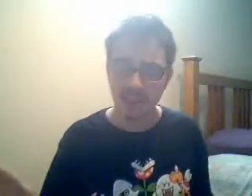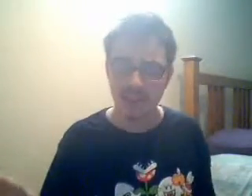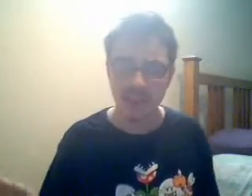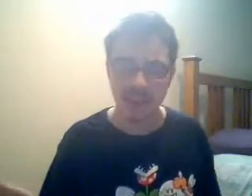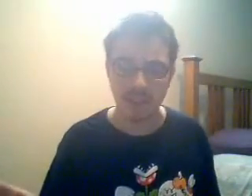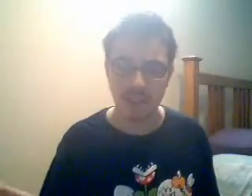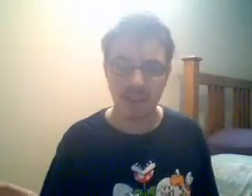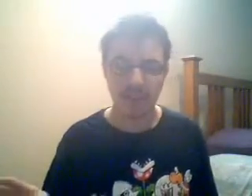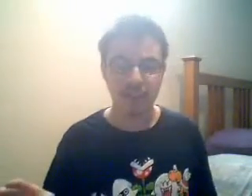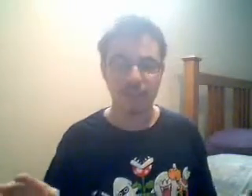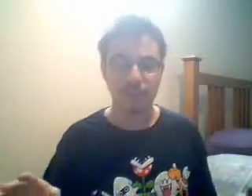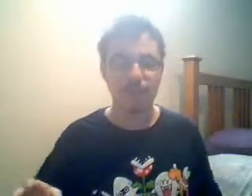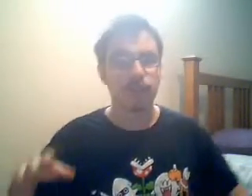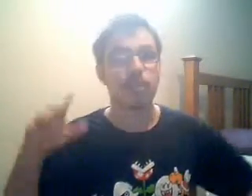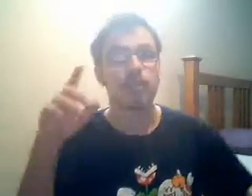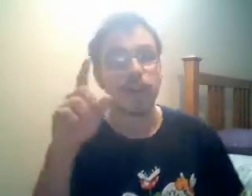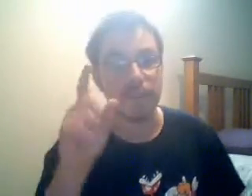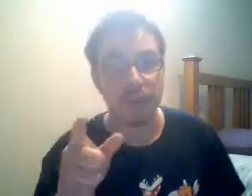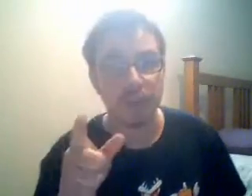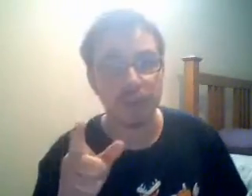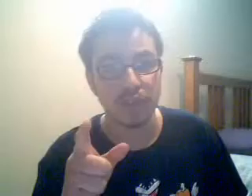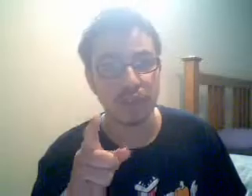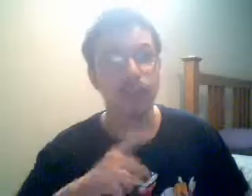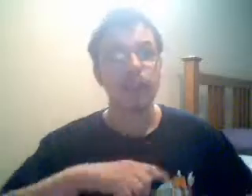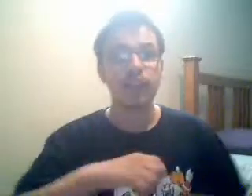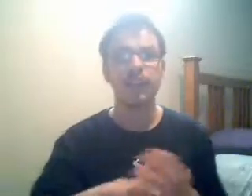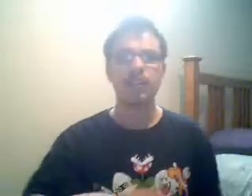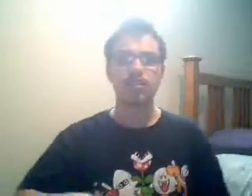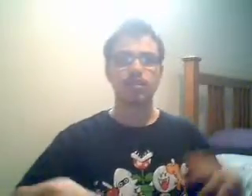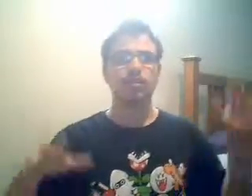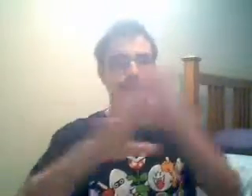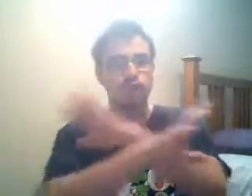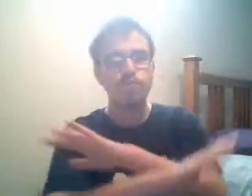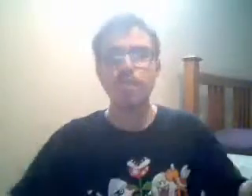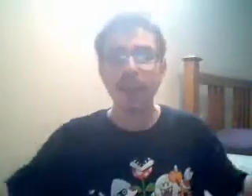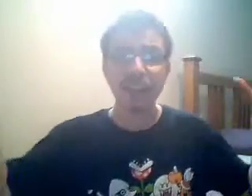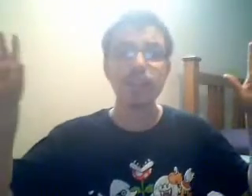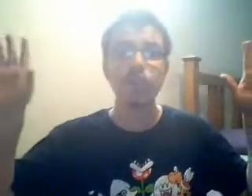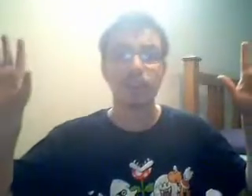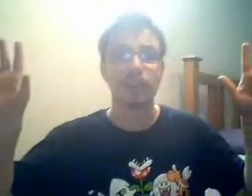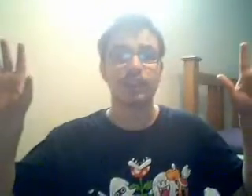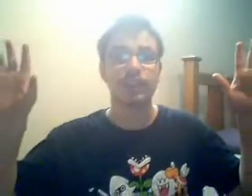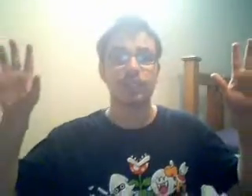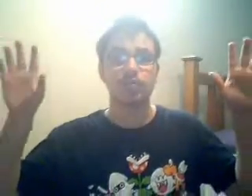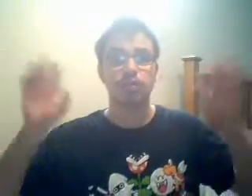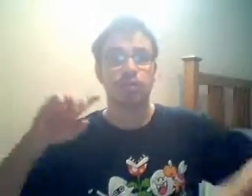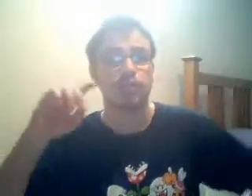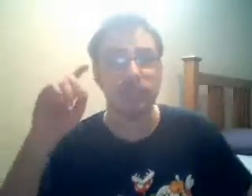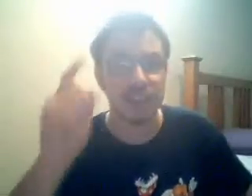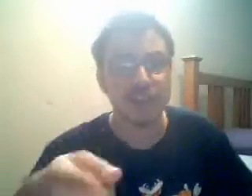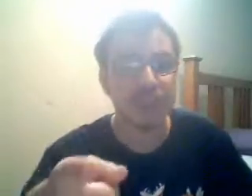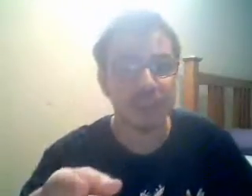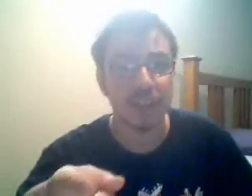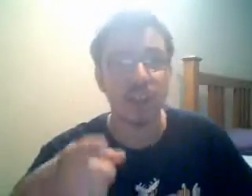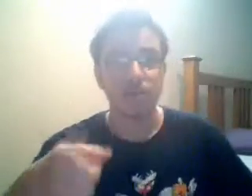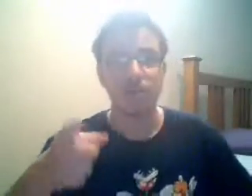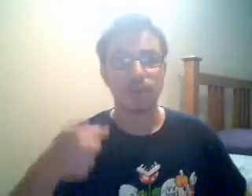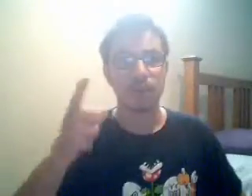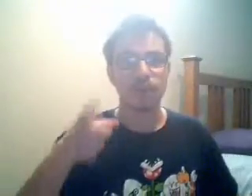the time that I have been gone for YouTube. I actually saw many more ideas for different types of videos. Only for you